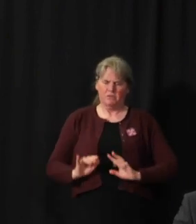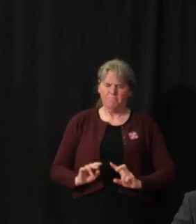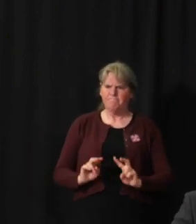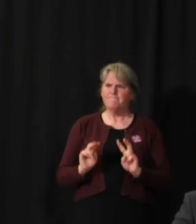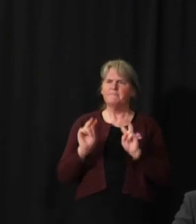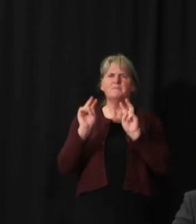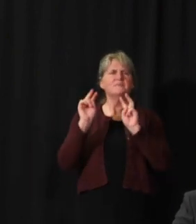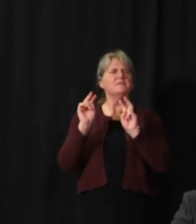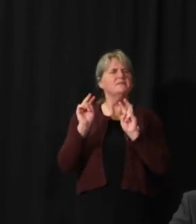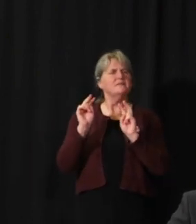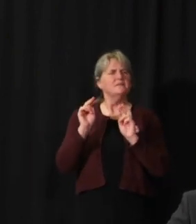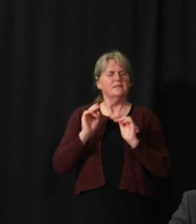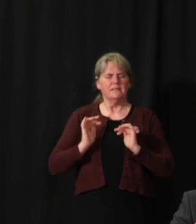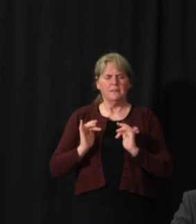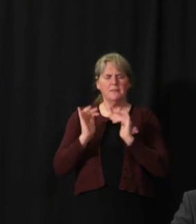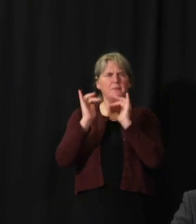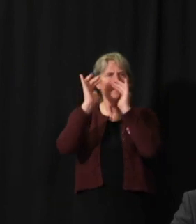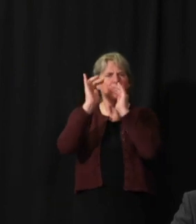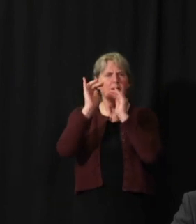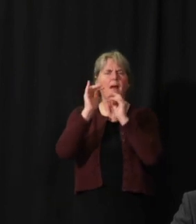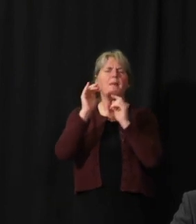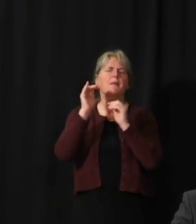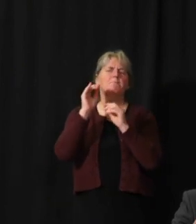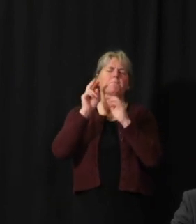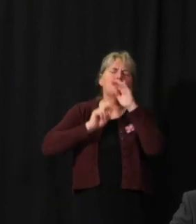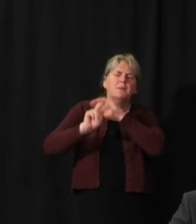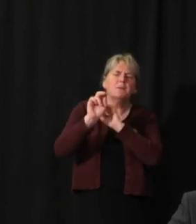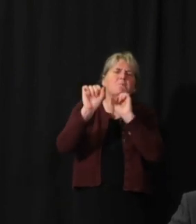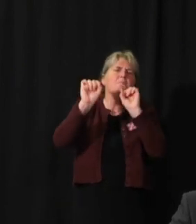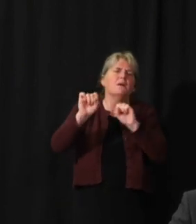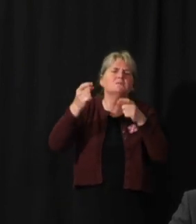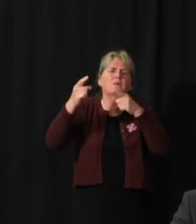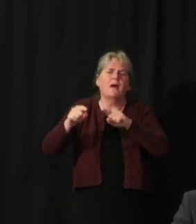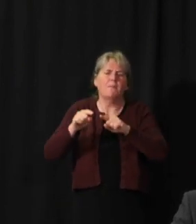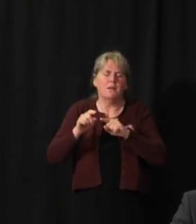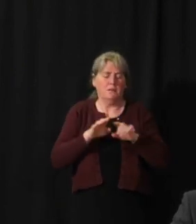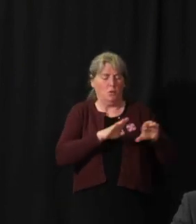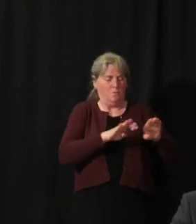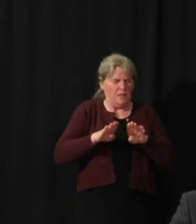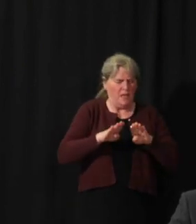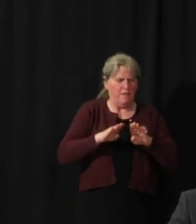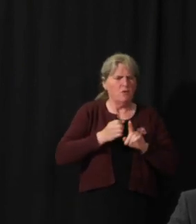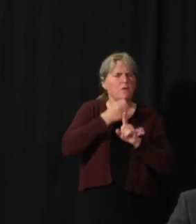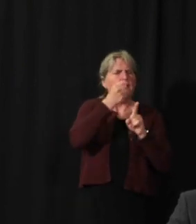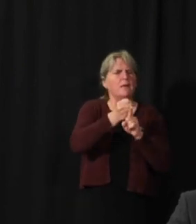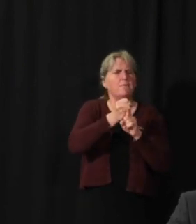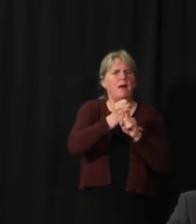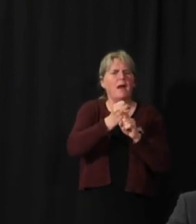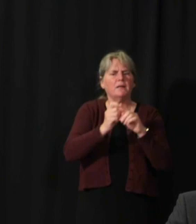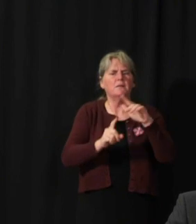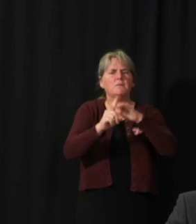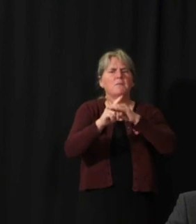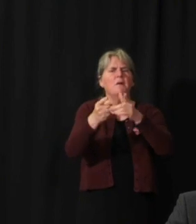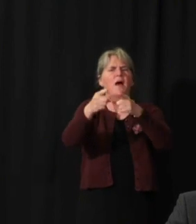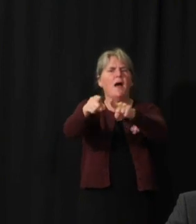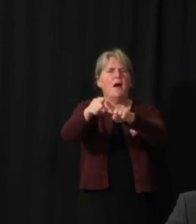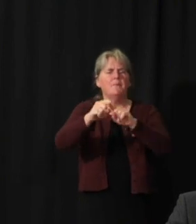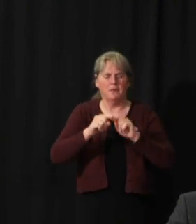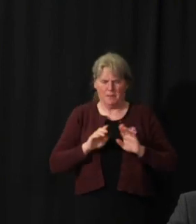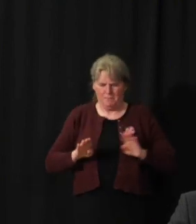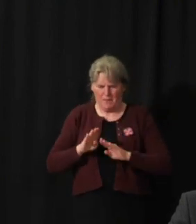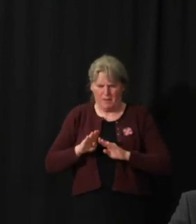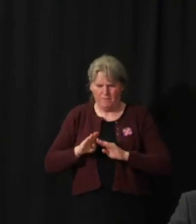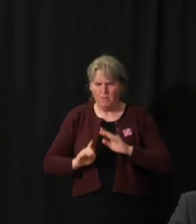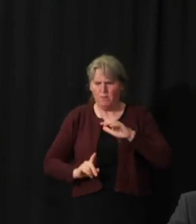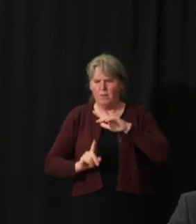up to then predict population effects based on individual behaviors. So really what goes into that type